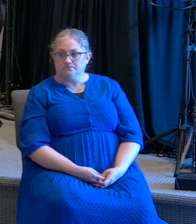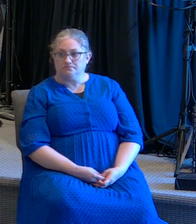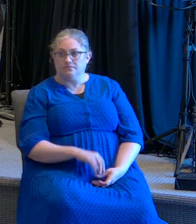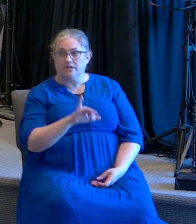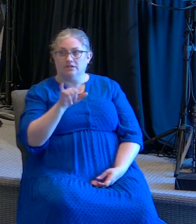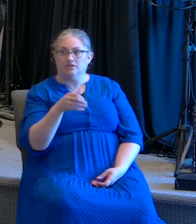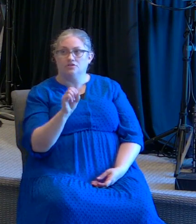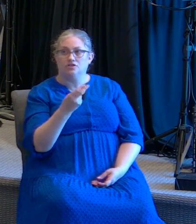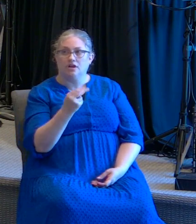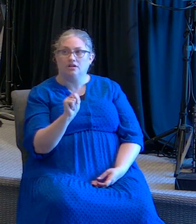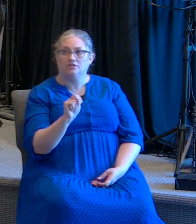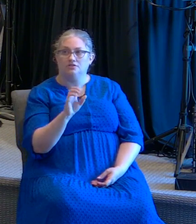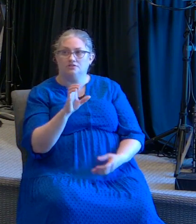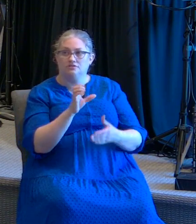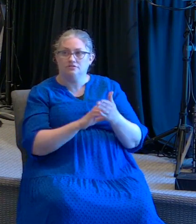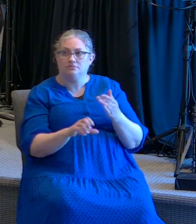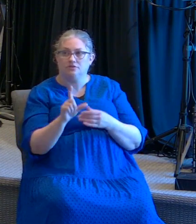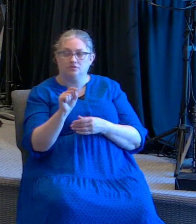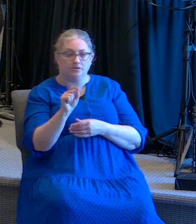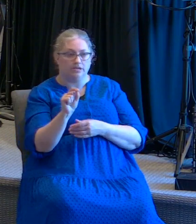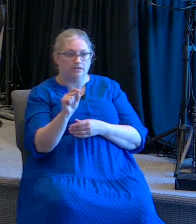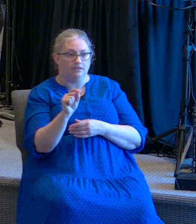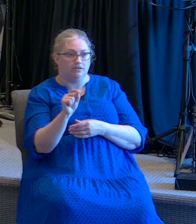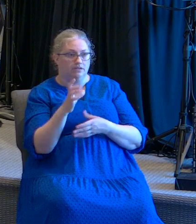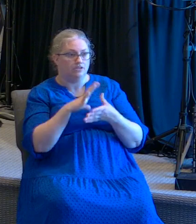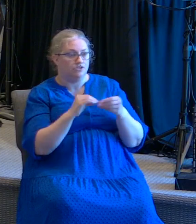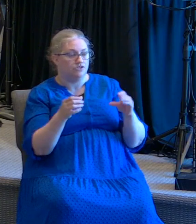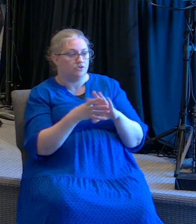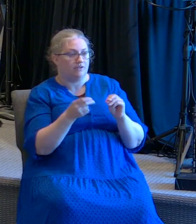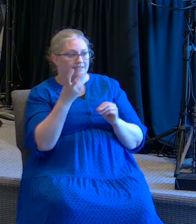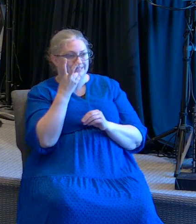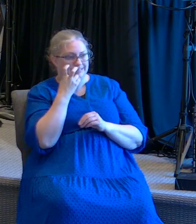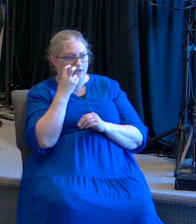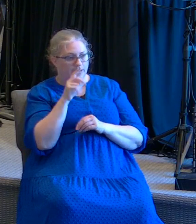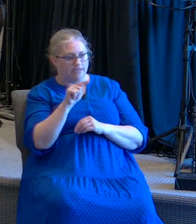John chapter 20 tells the story of doubting Thomas there